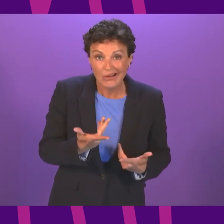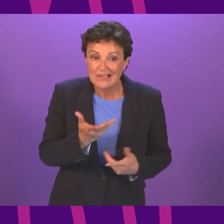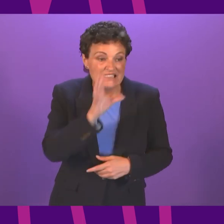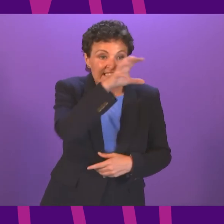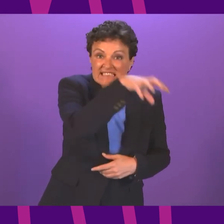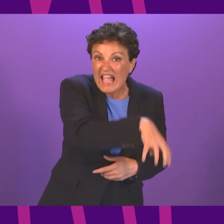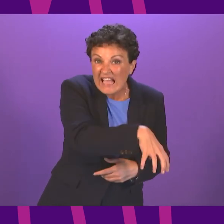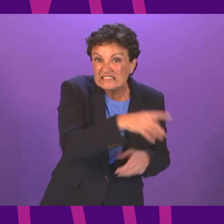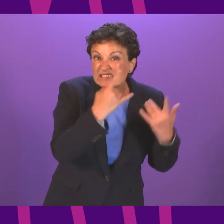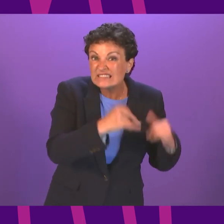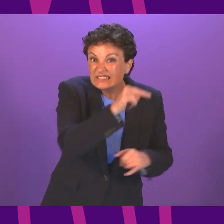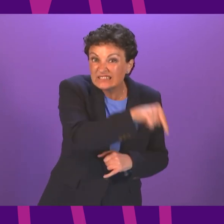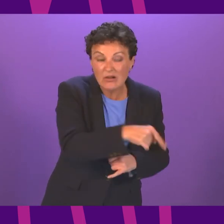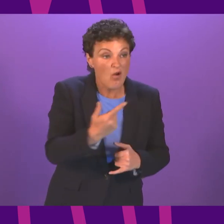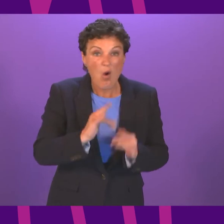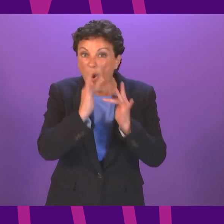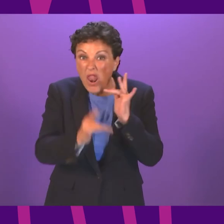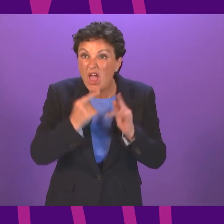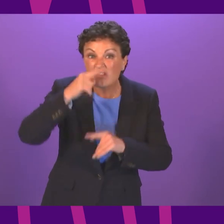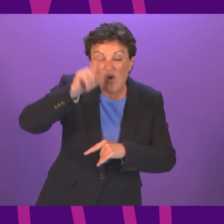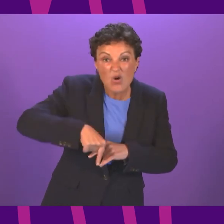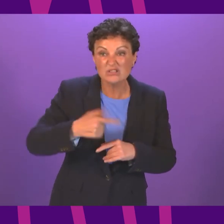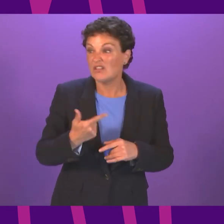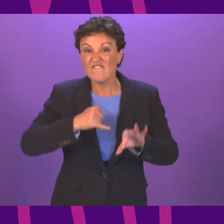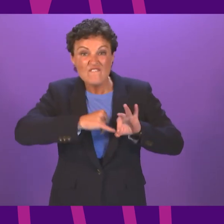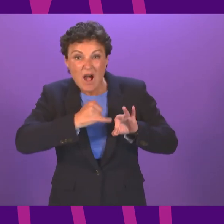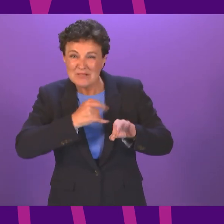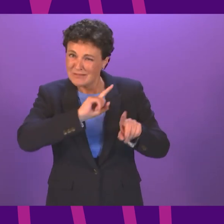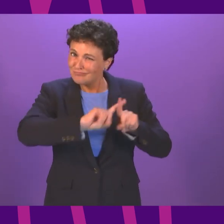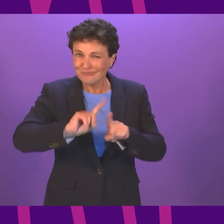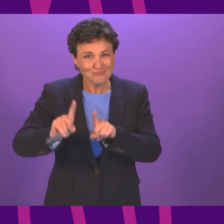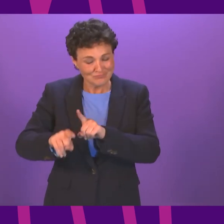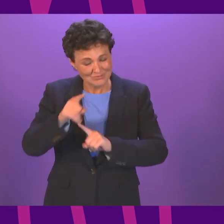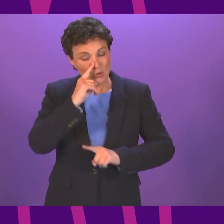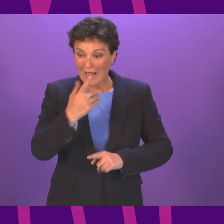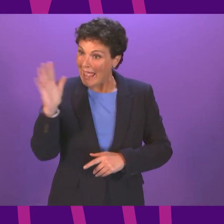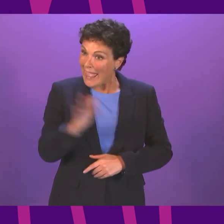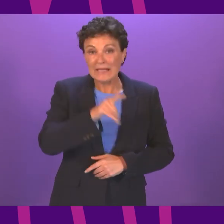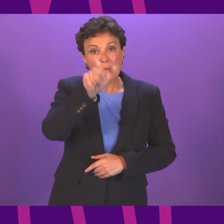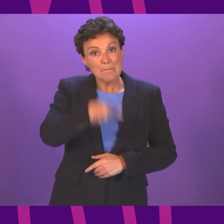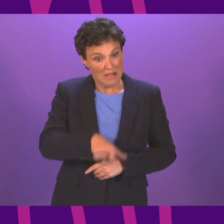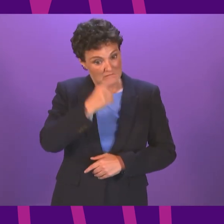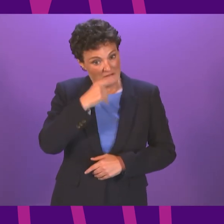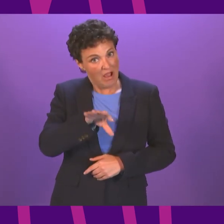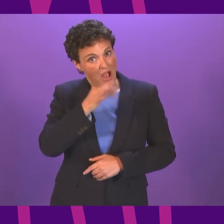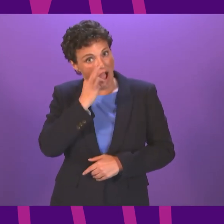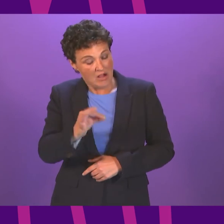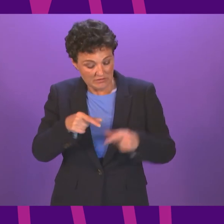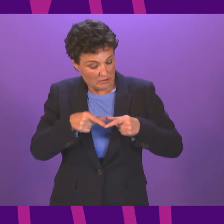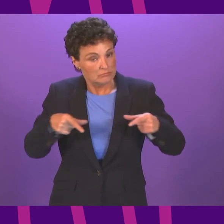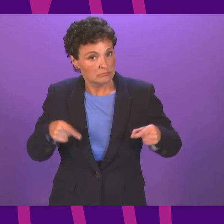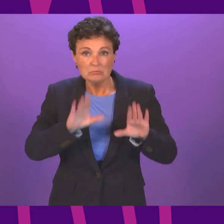sites or pharmacies, order online for home delivery. We will keep all aspects of the testing policy under review, but there is